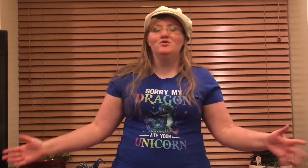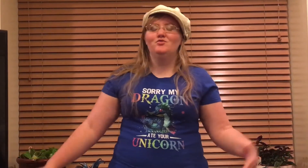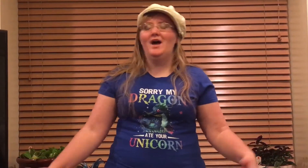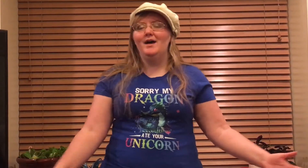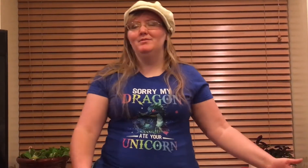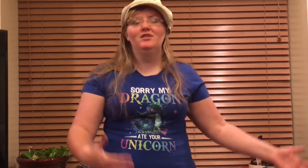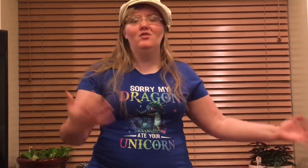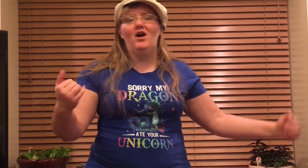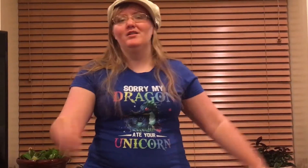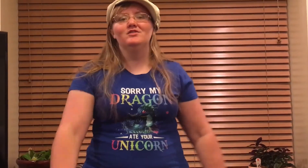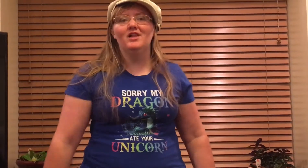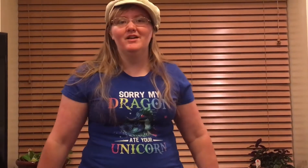drab little cottage life.